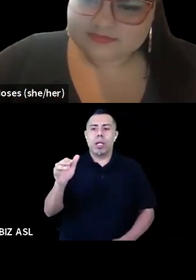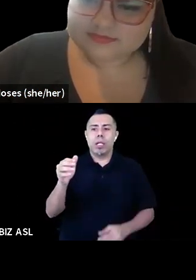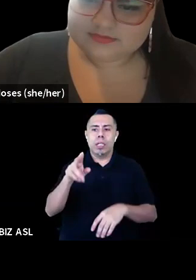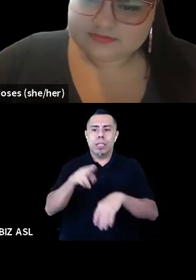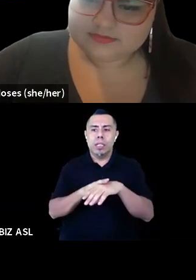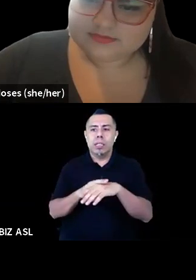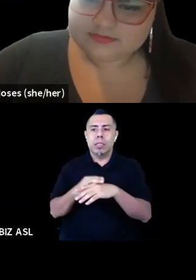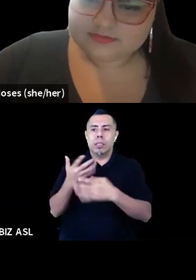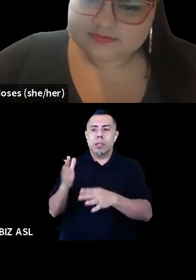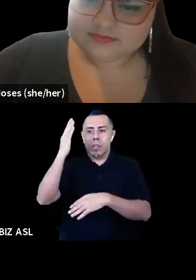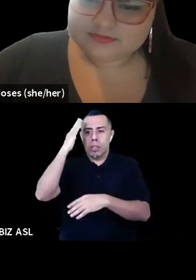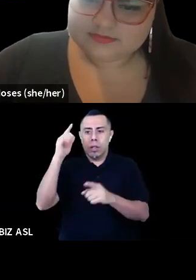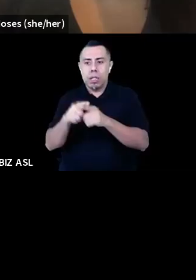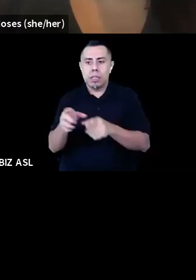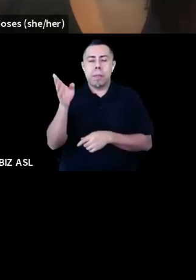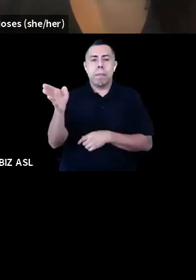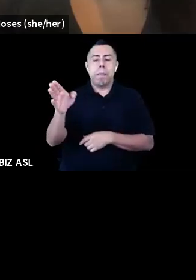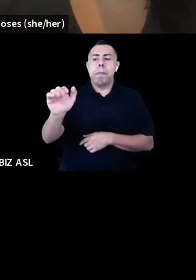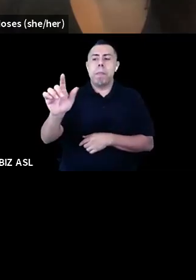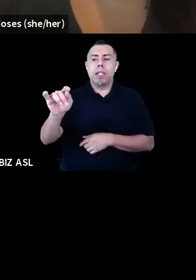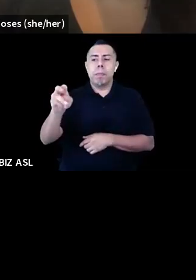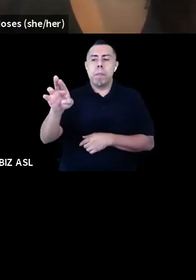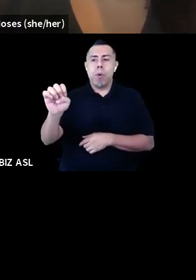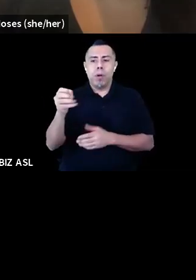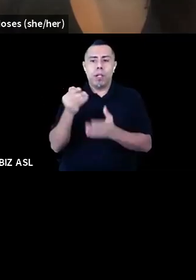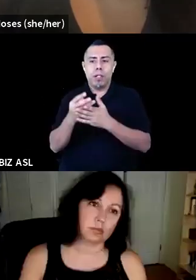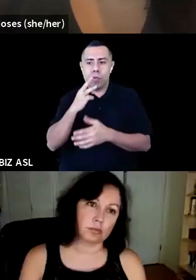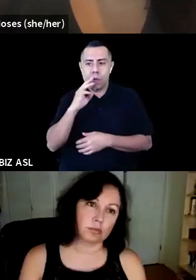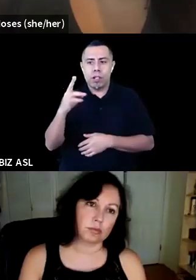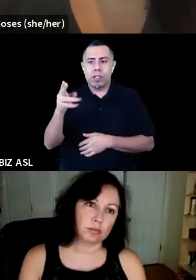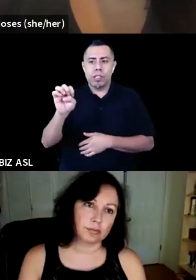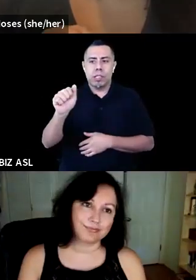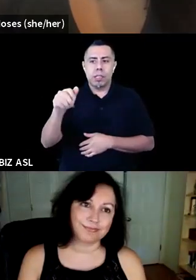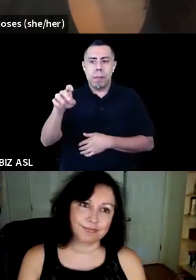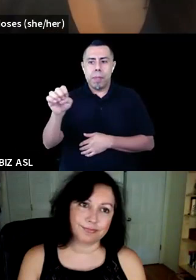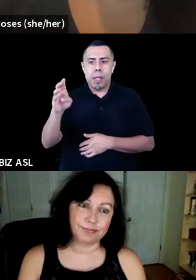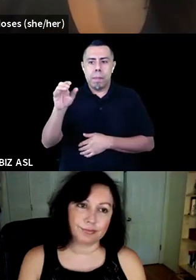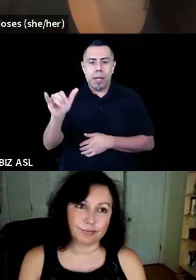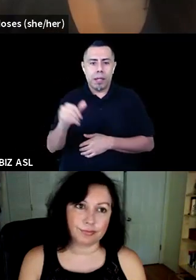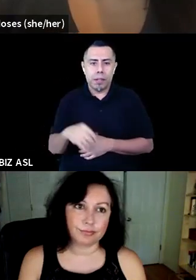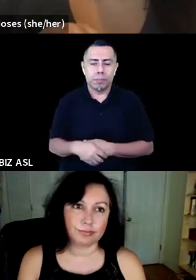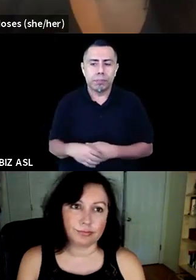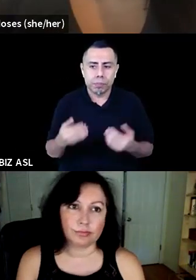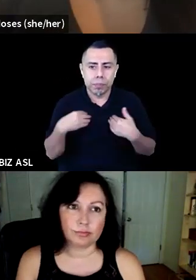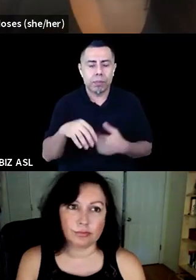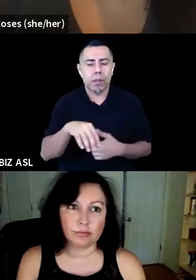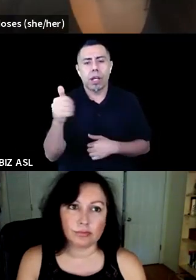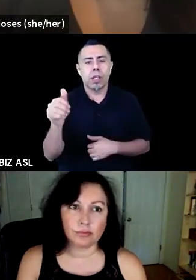waters of the Chesapeake Bay. These lands have also been cared for by the Susquehannock, Lumbee, and many indigenous nations who are still here today.